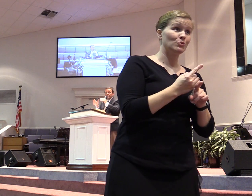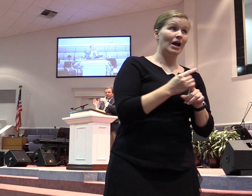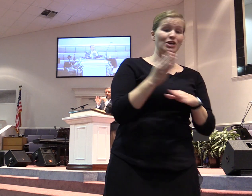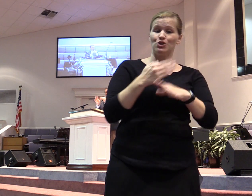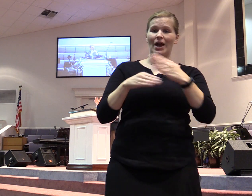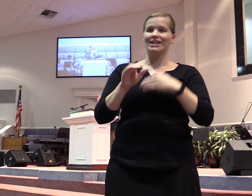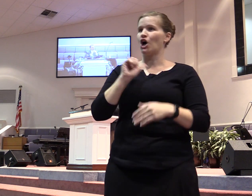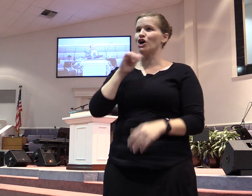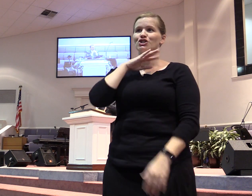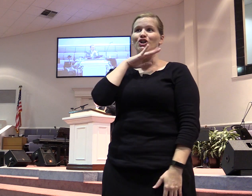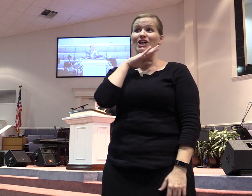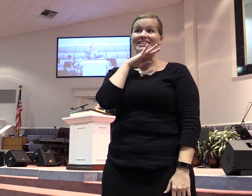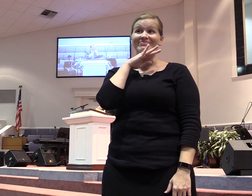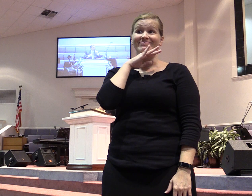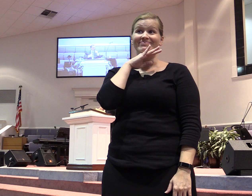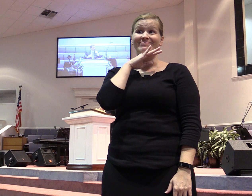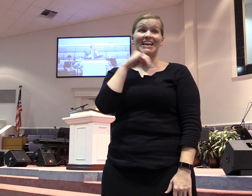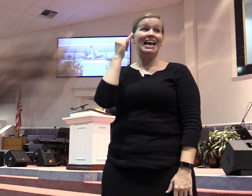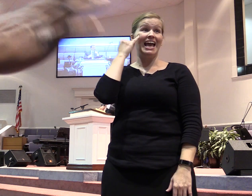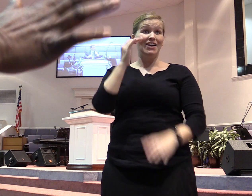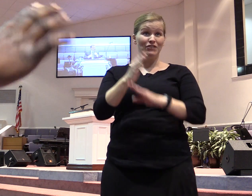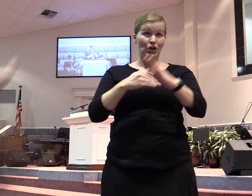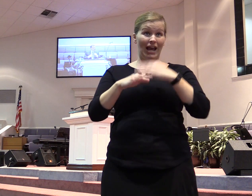If your hands are dirty, clean them and then get your heart right. Right. Amen.